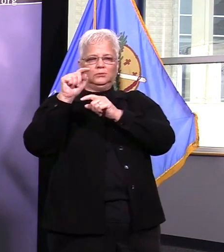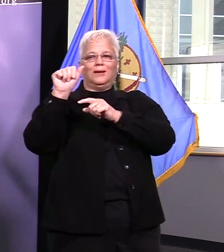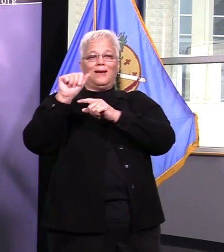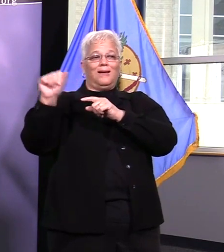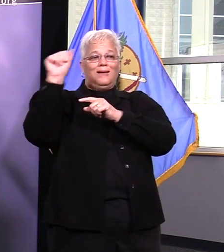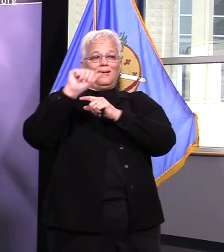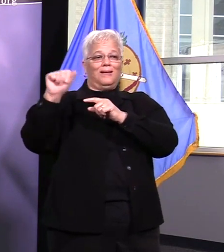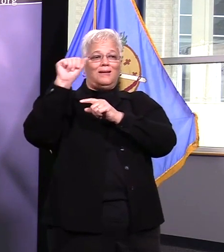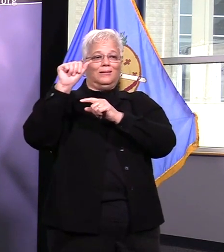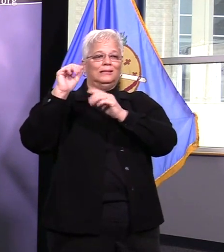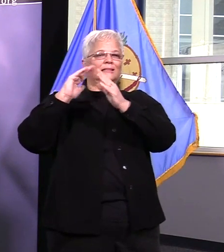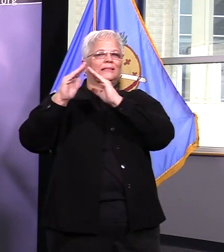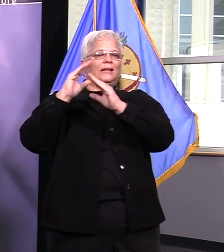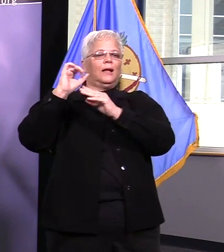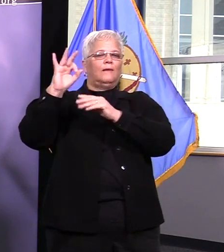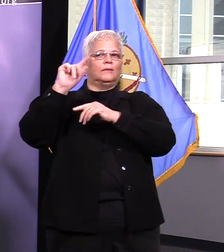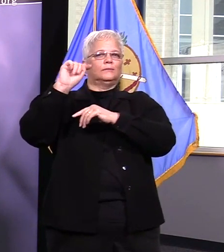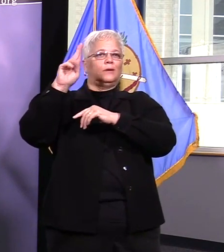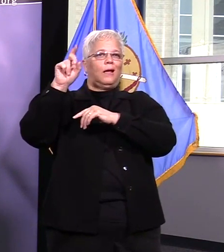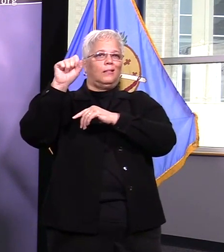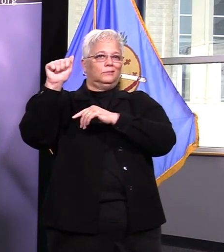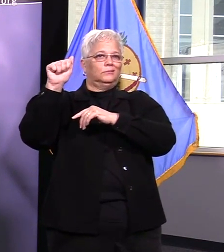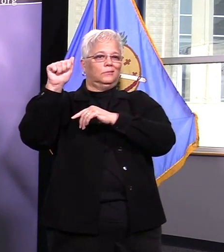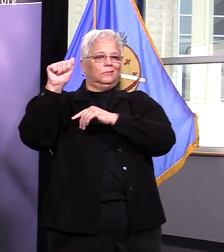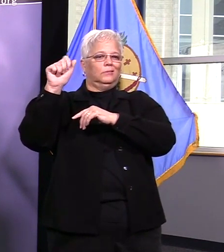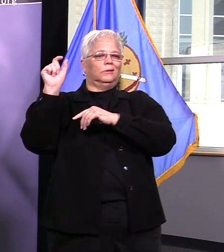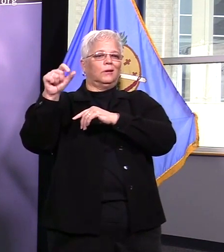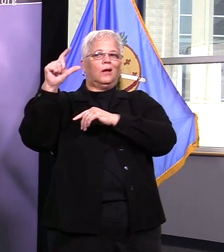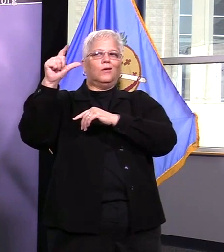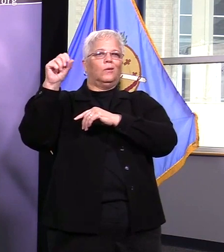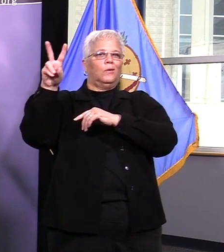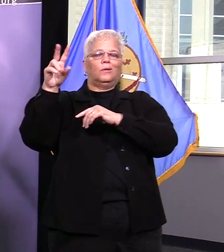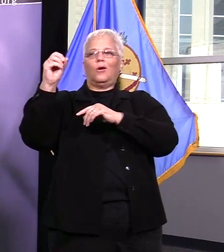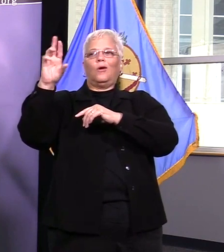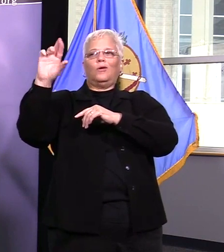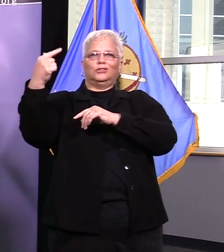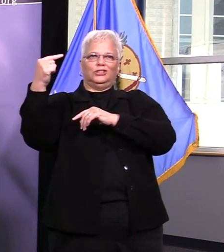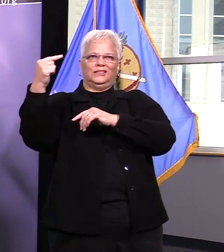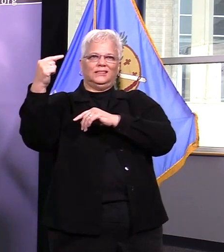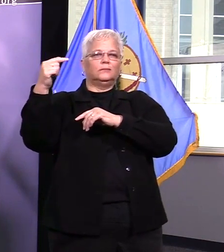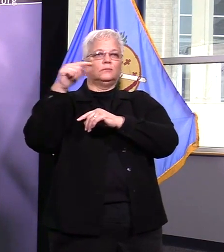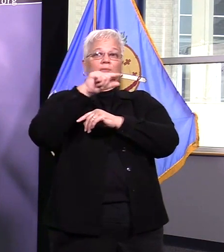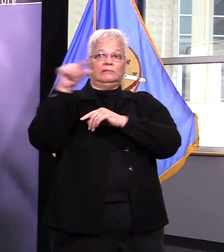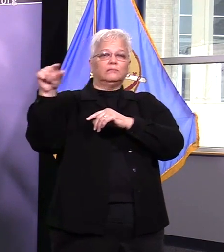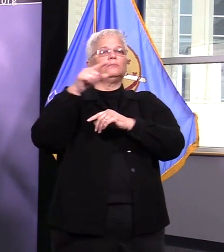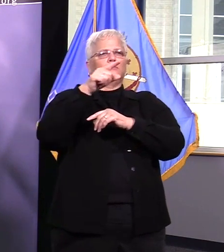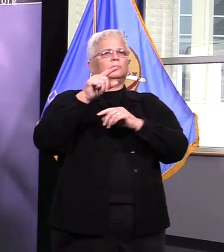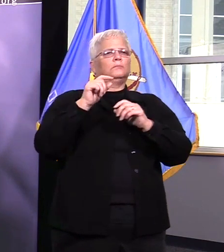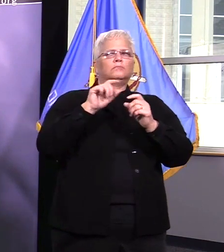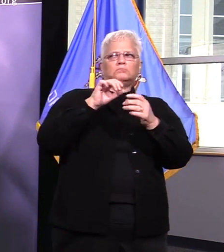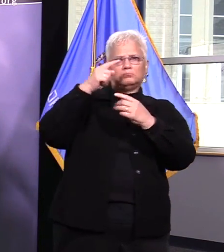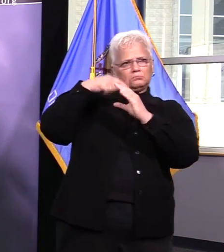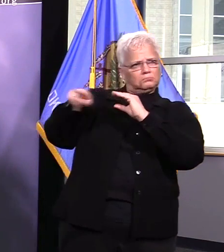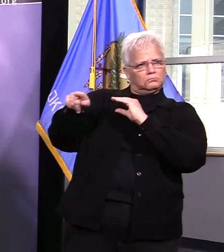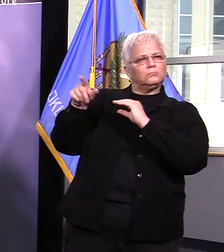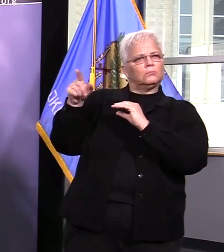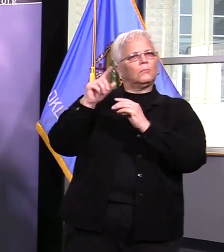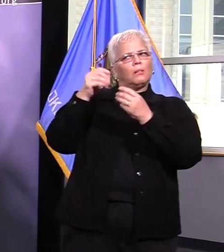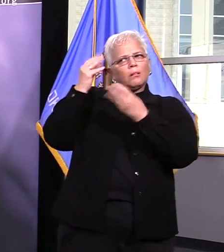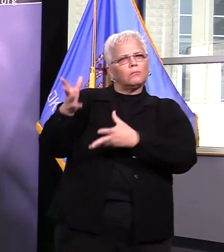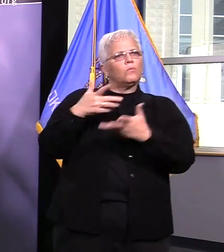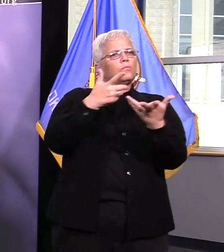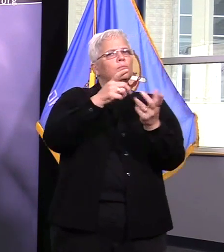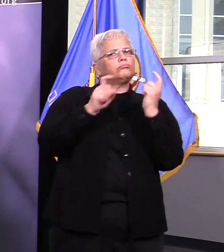finally reports we're continuing to see high call volumes we continue to have a number of non